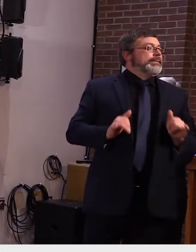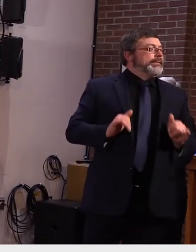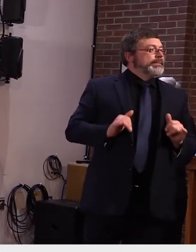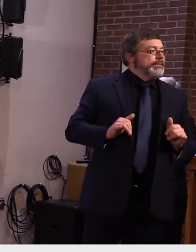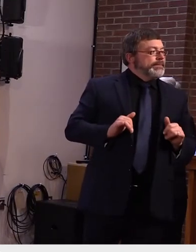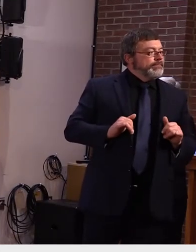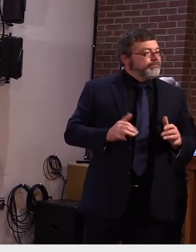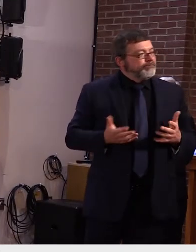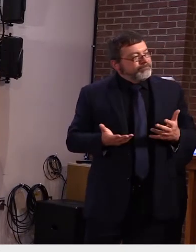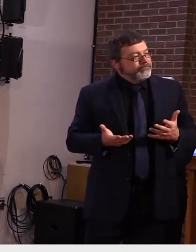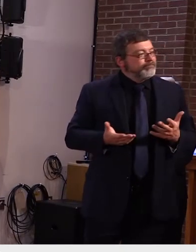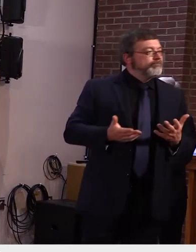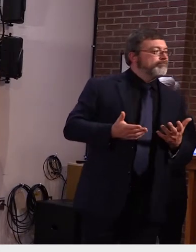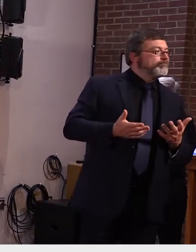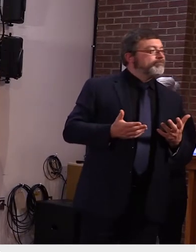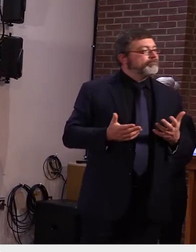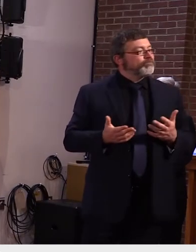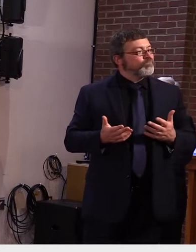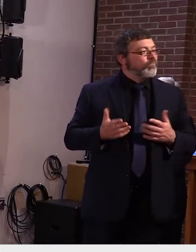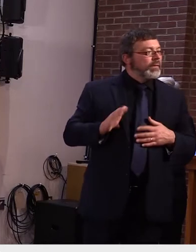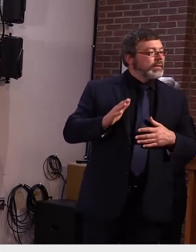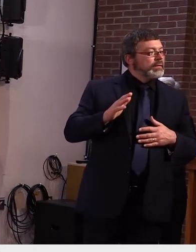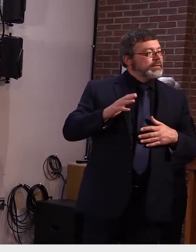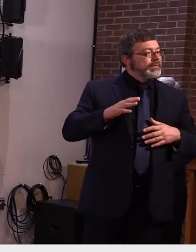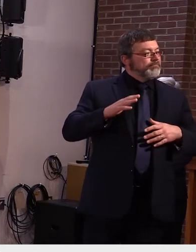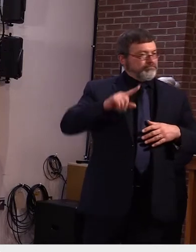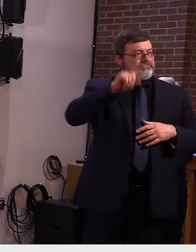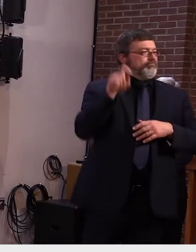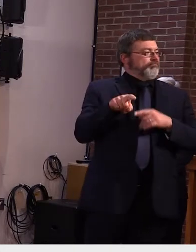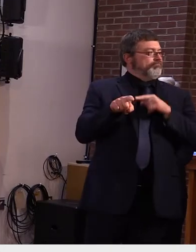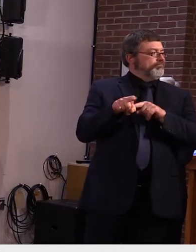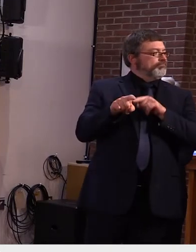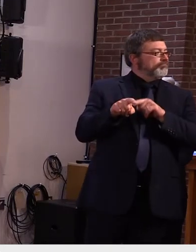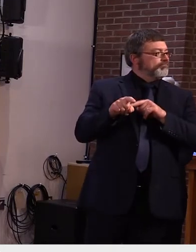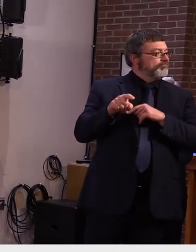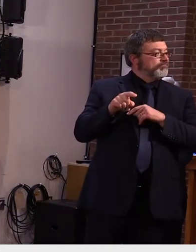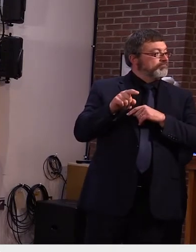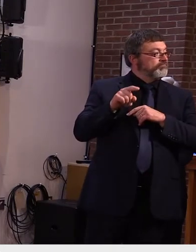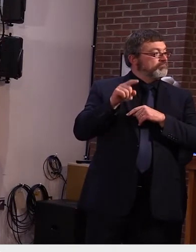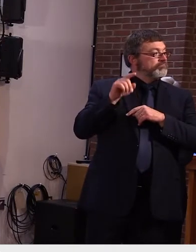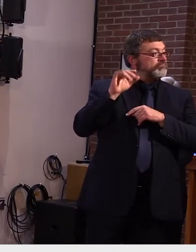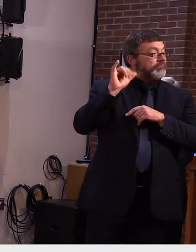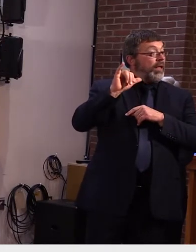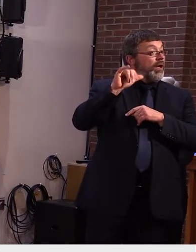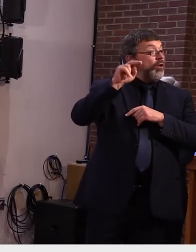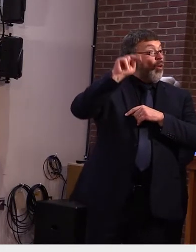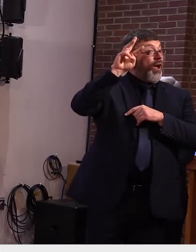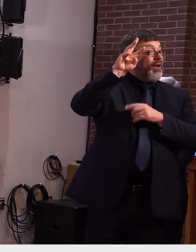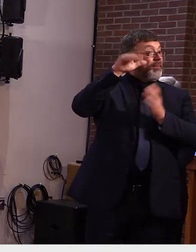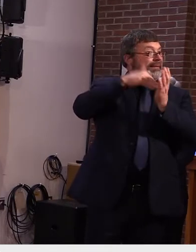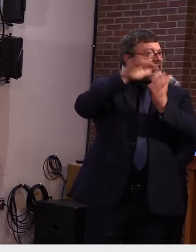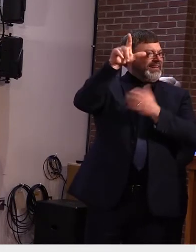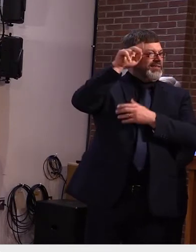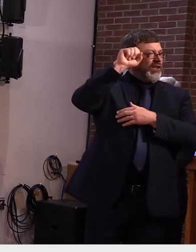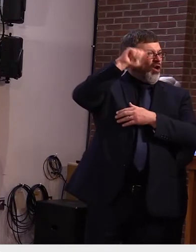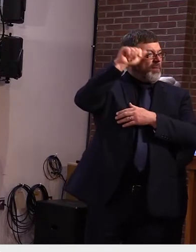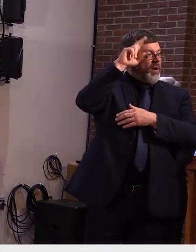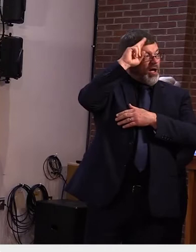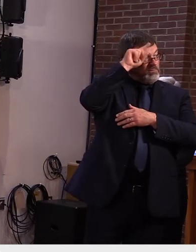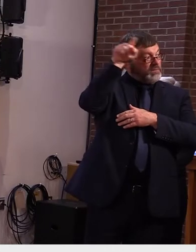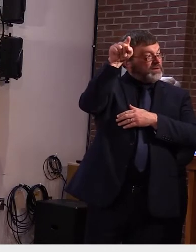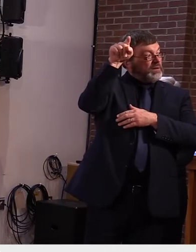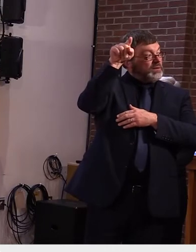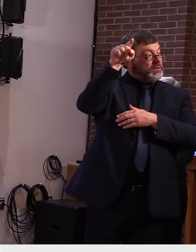is going to be some sort of press release out of the hospital in st alvin dealing with the doctor and how she's the